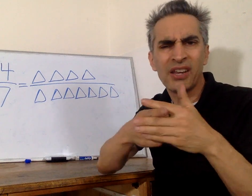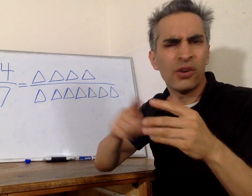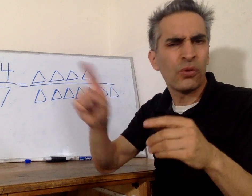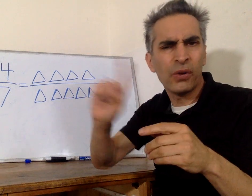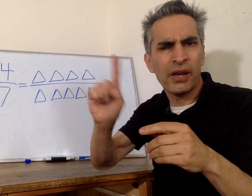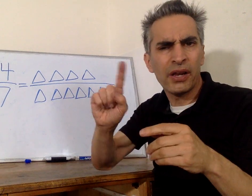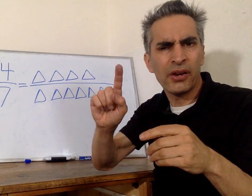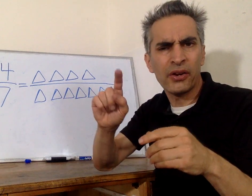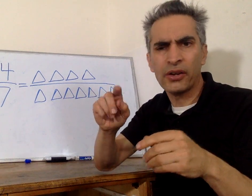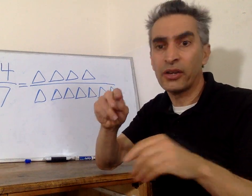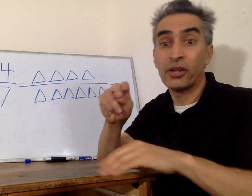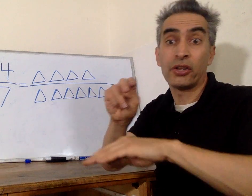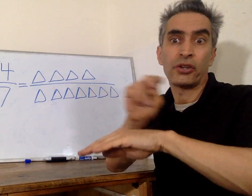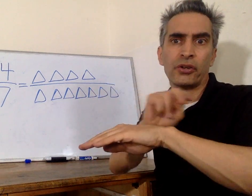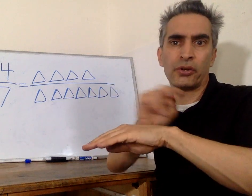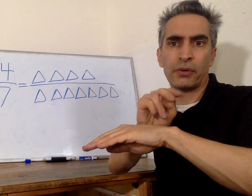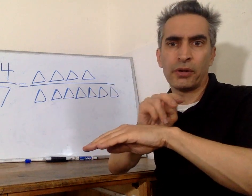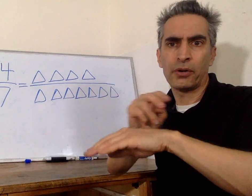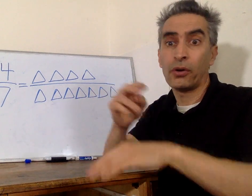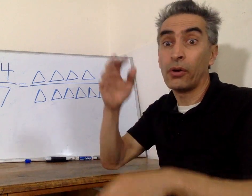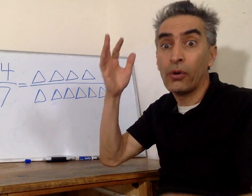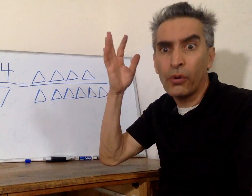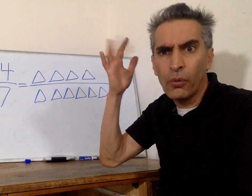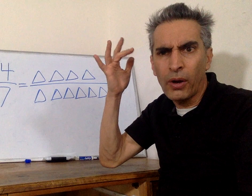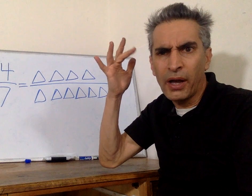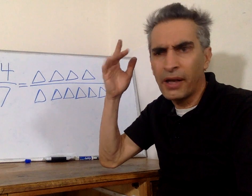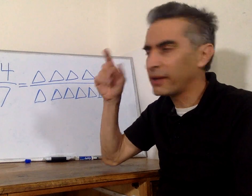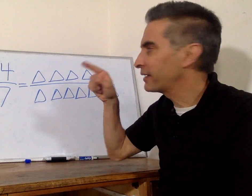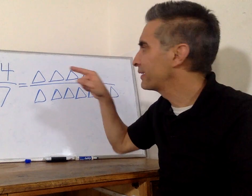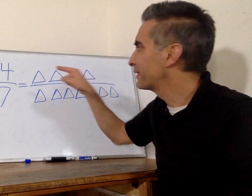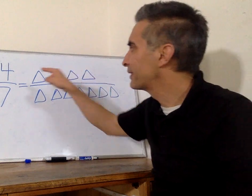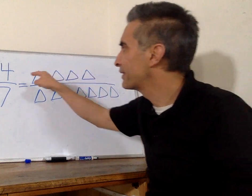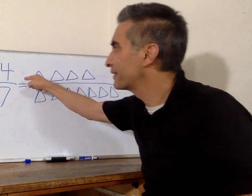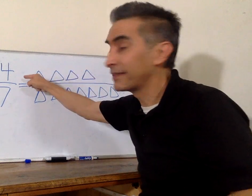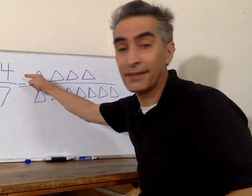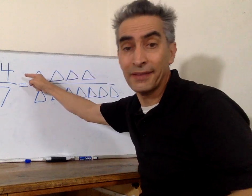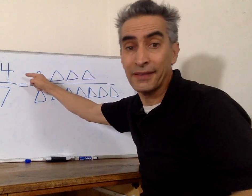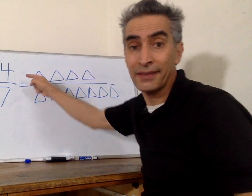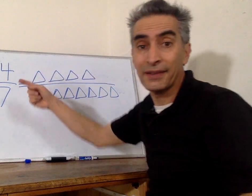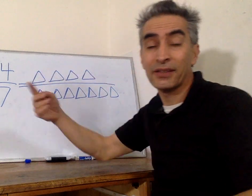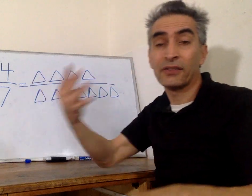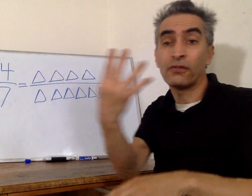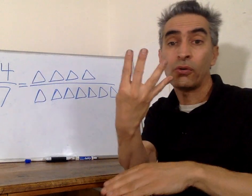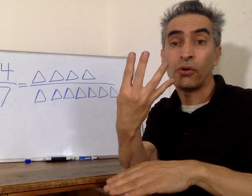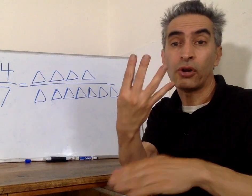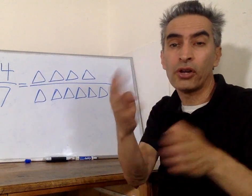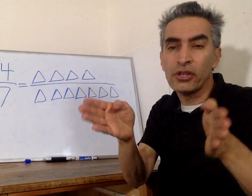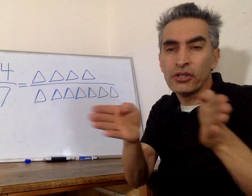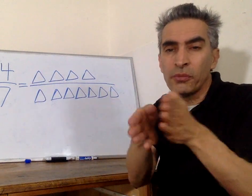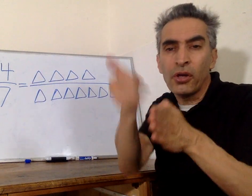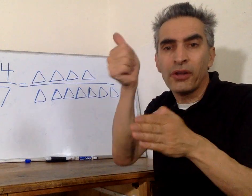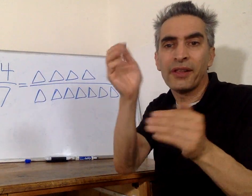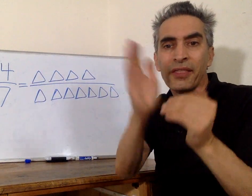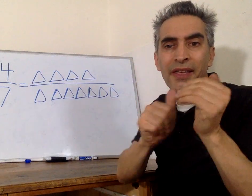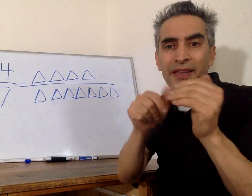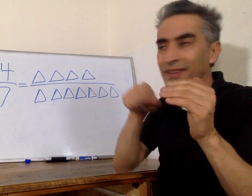I'm going to start with the numerator. Because the numerator, that 4 there, is smaller than